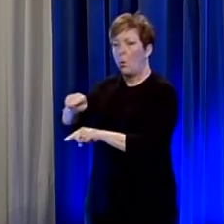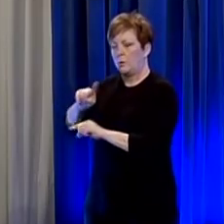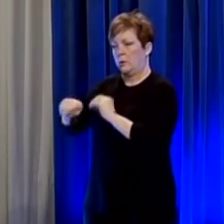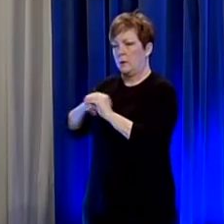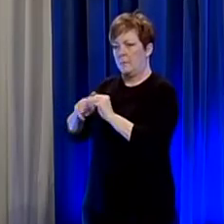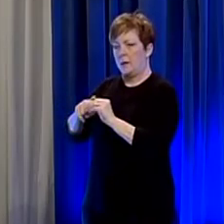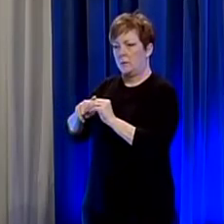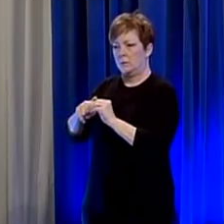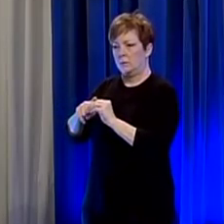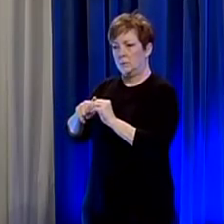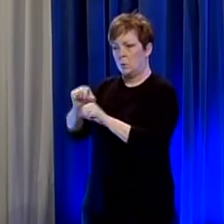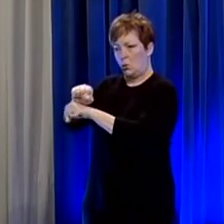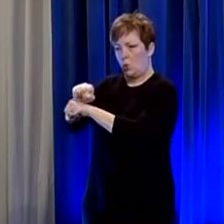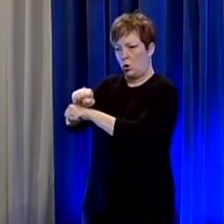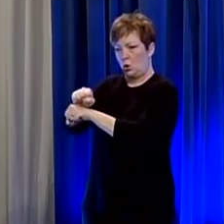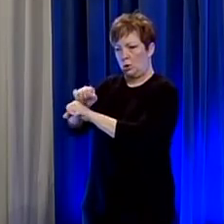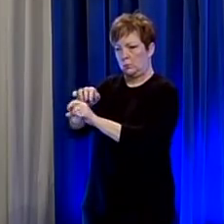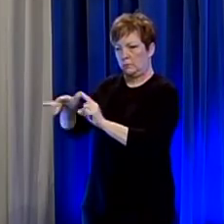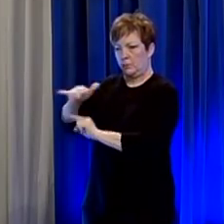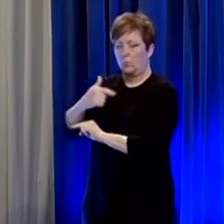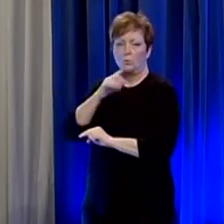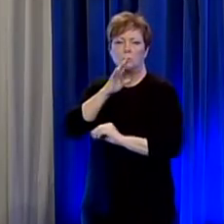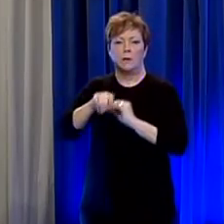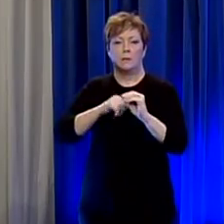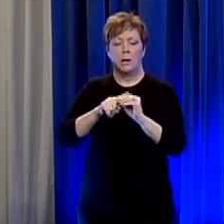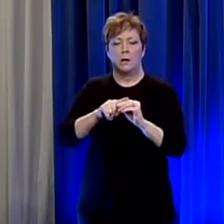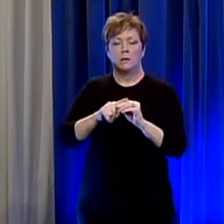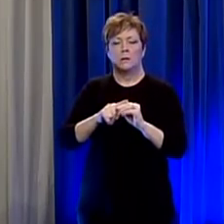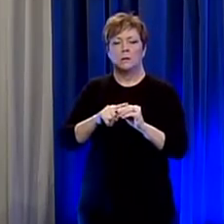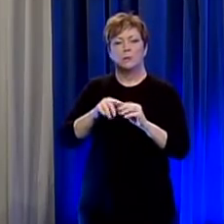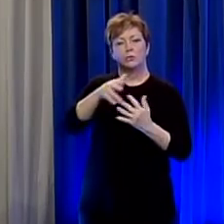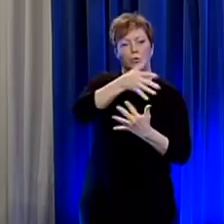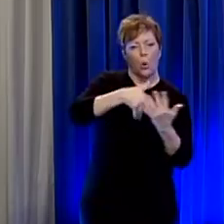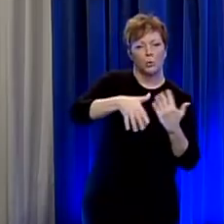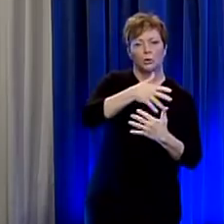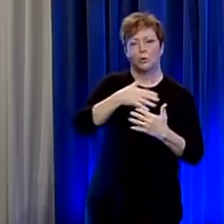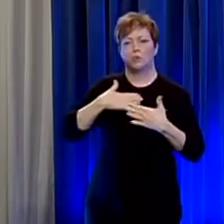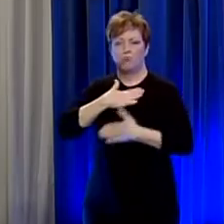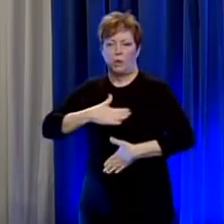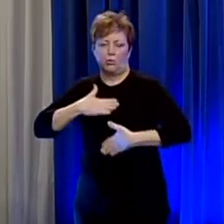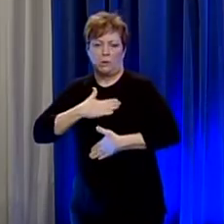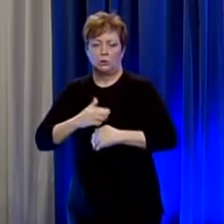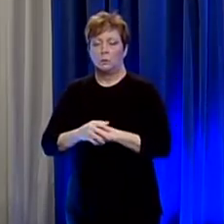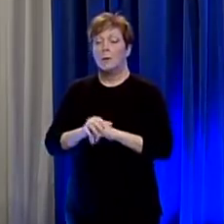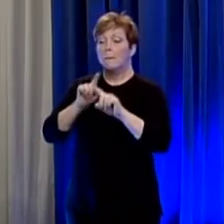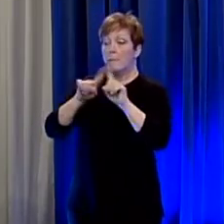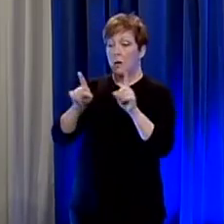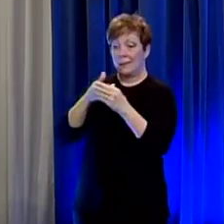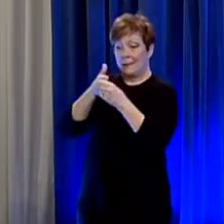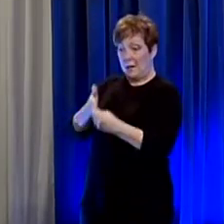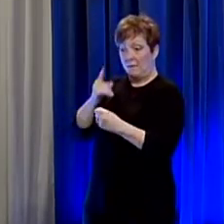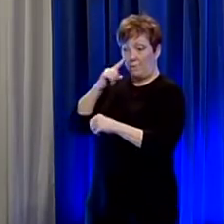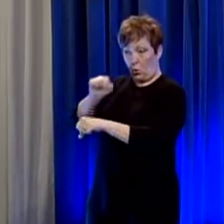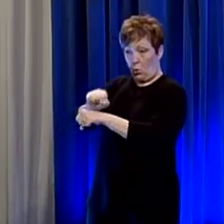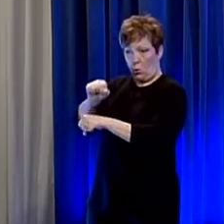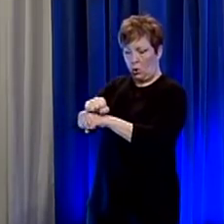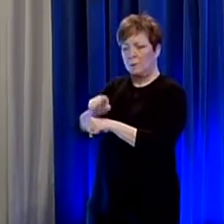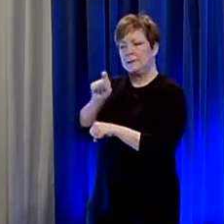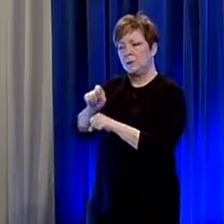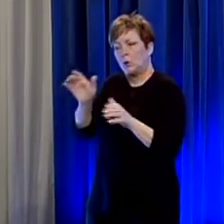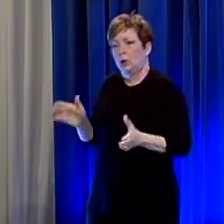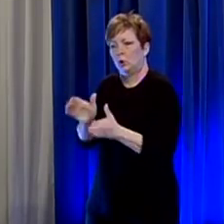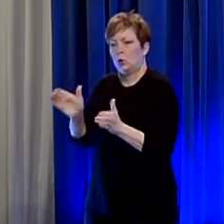speaking of social and recreational gatherings however that said our guidance for workplaces is that they need to try to encourage